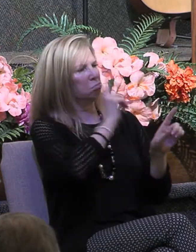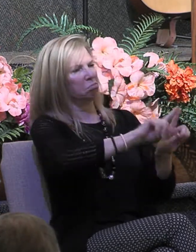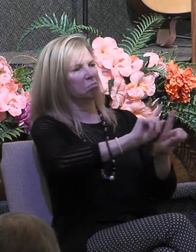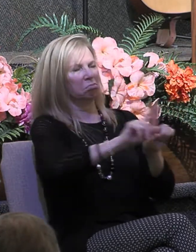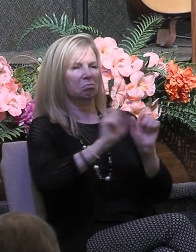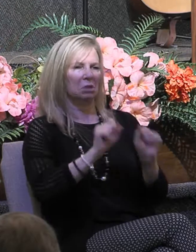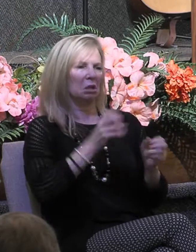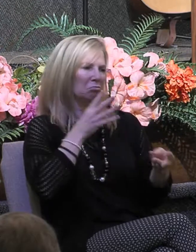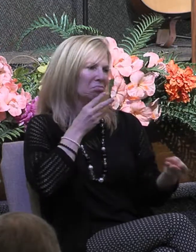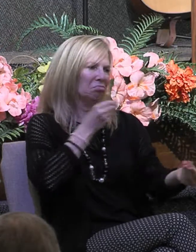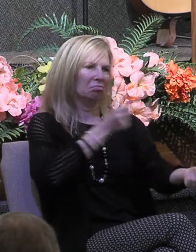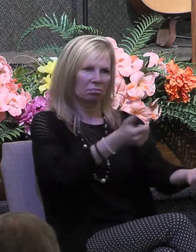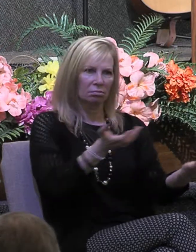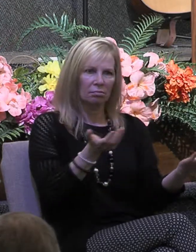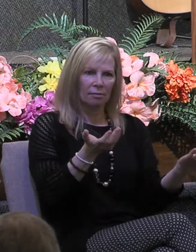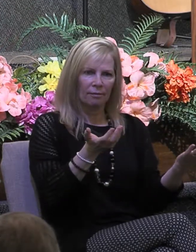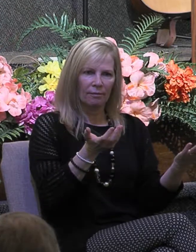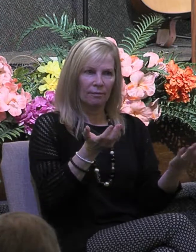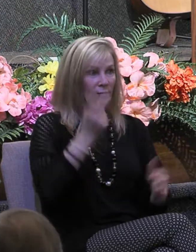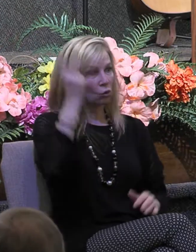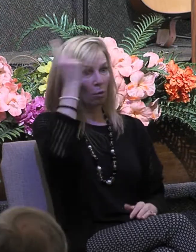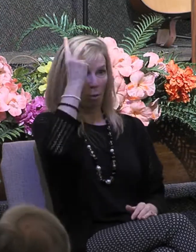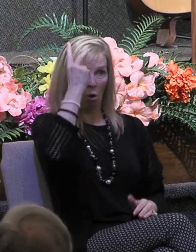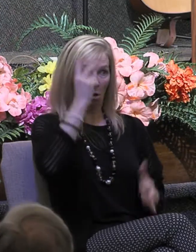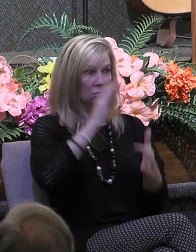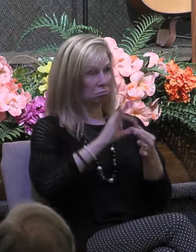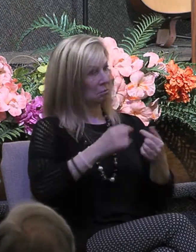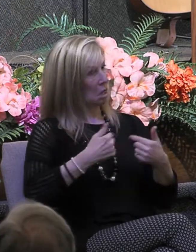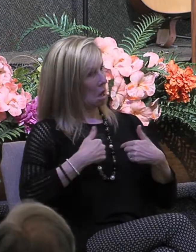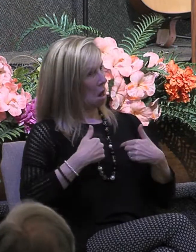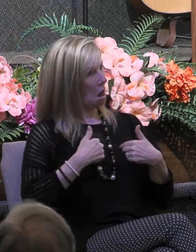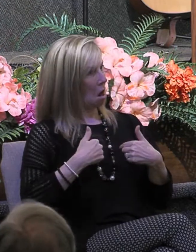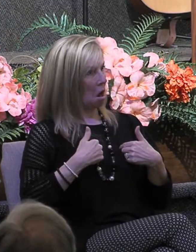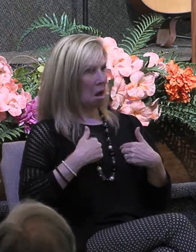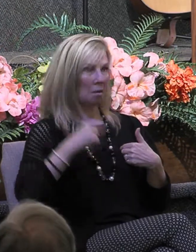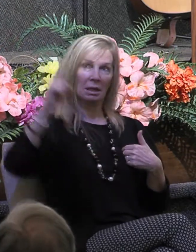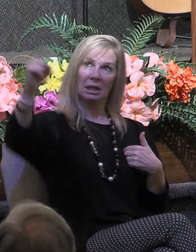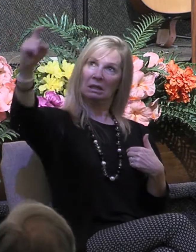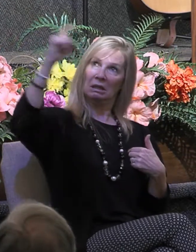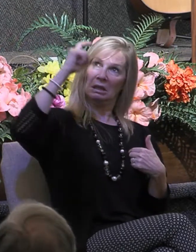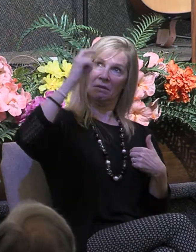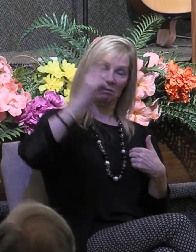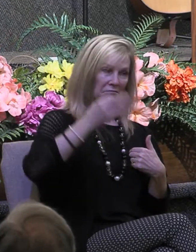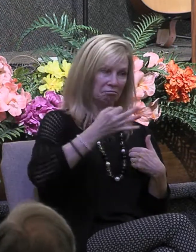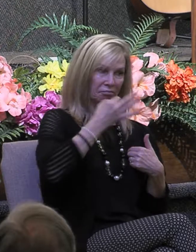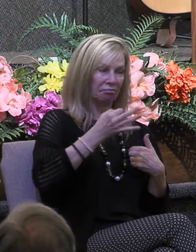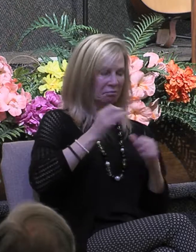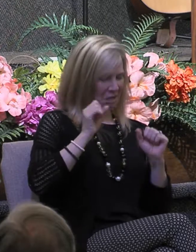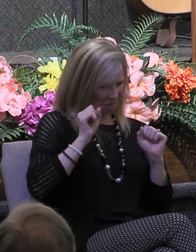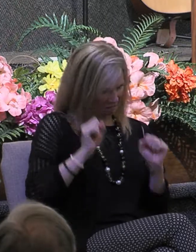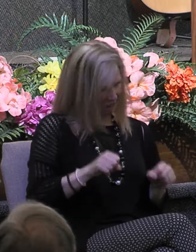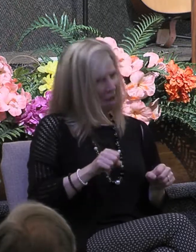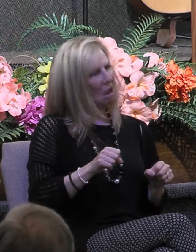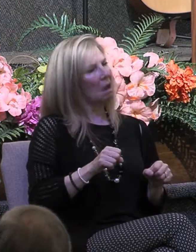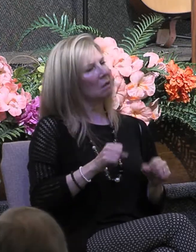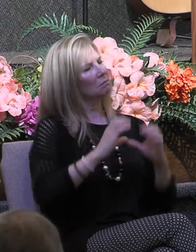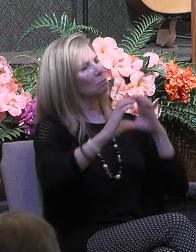in other words Paul presents himself as someone who has been gifted by God to be able to communicate to